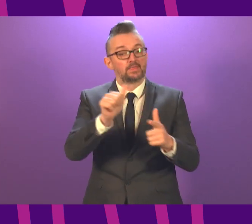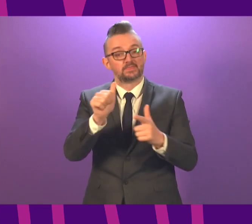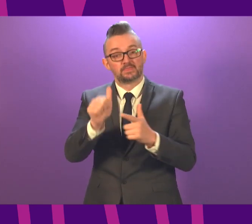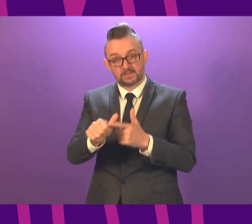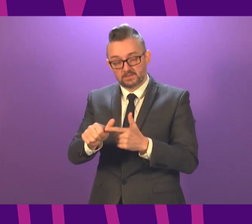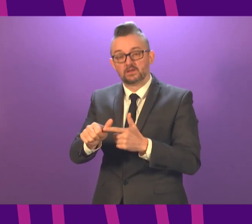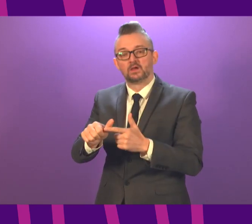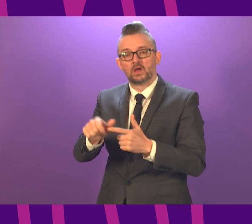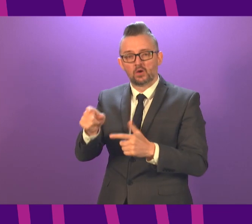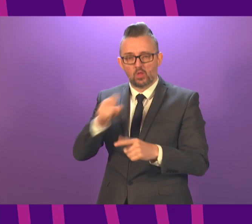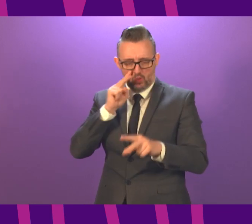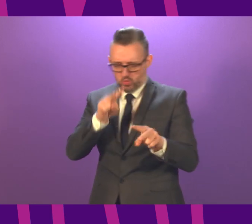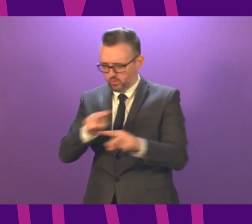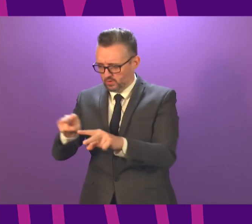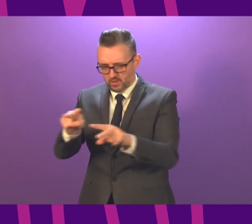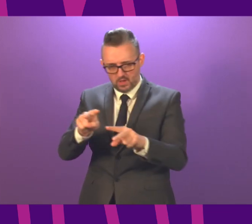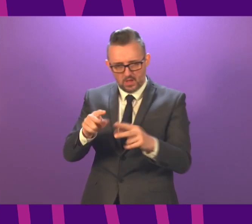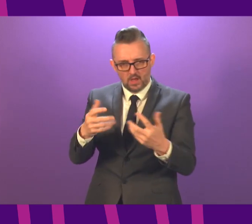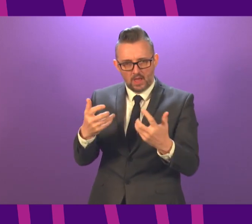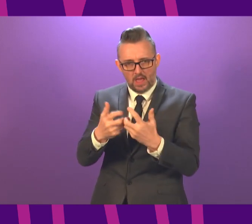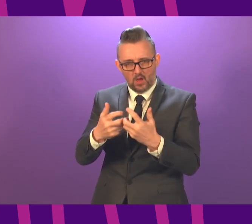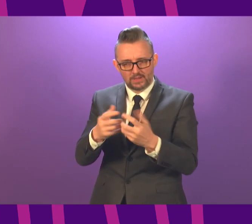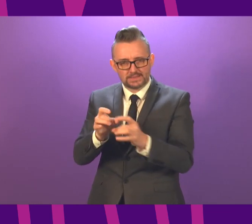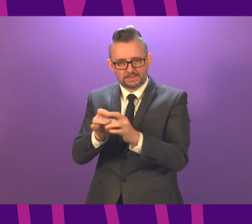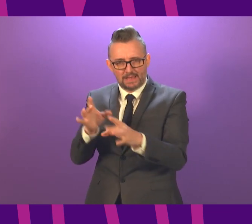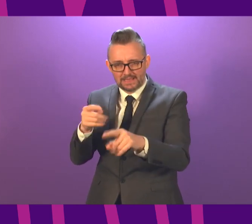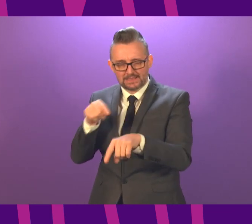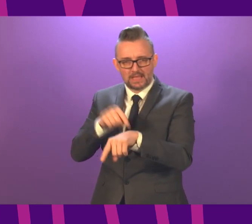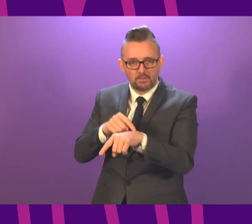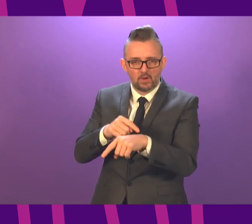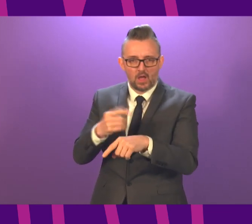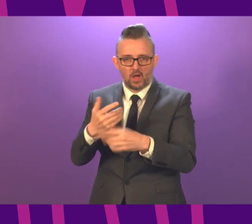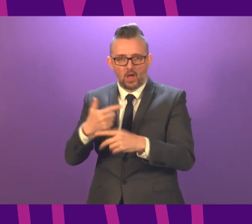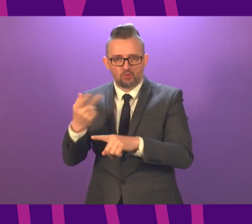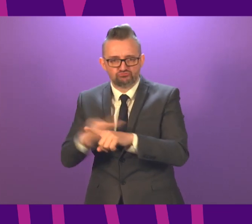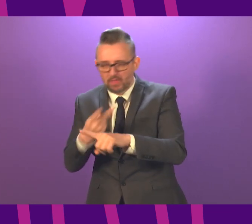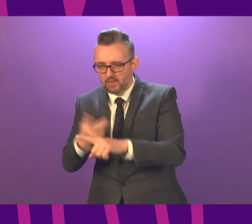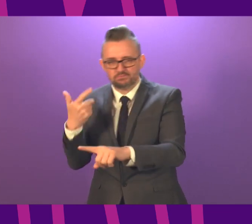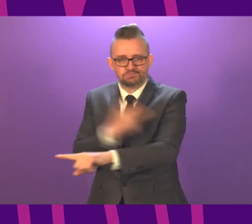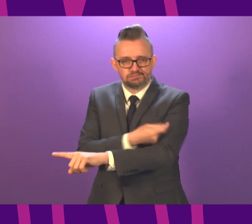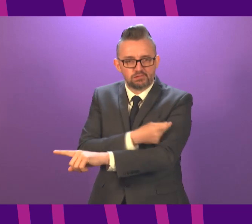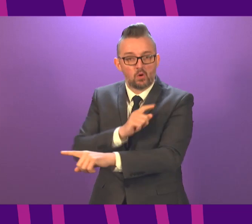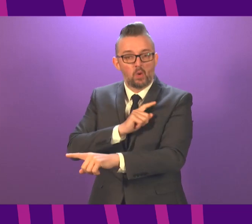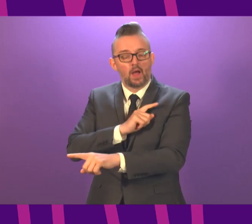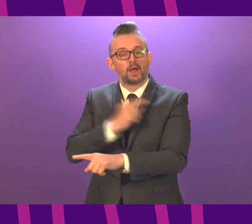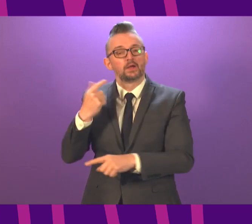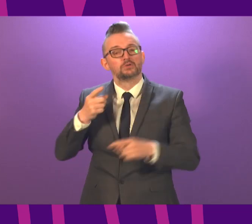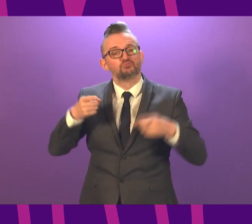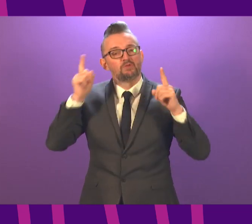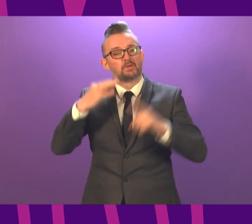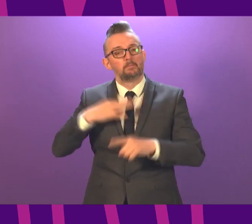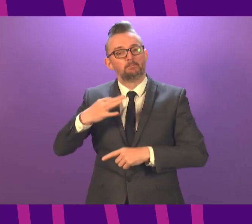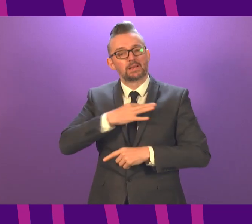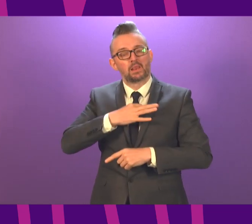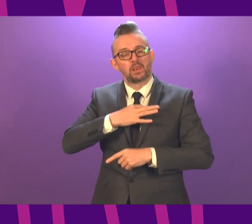our modelling for the speed and timescale of vaccination as a result of the changed chief medical officer